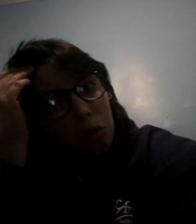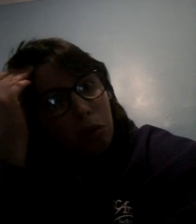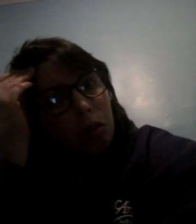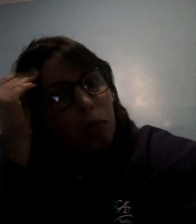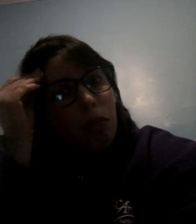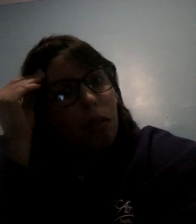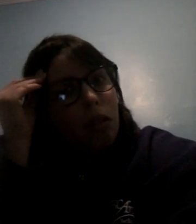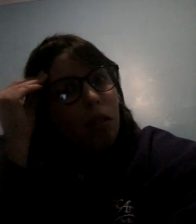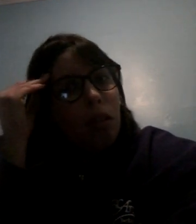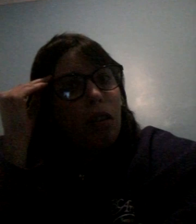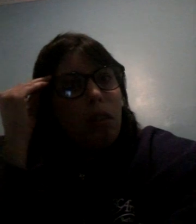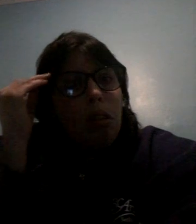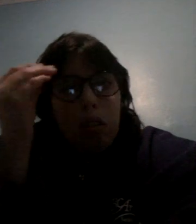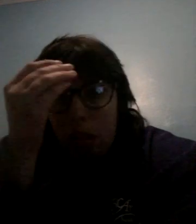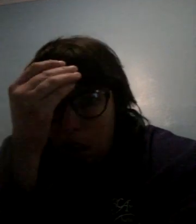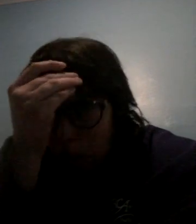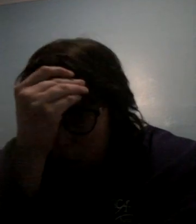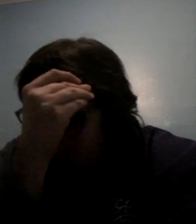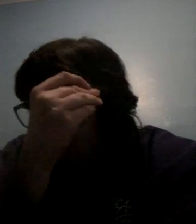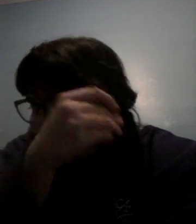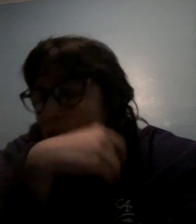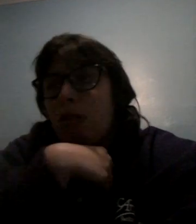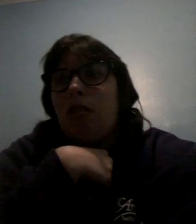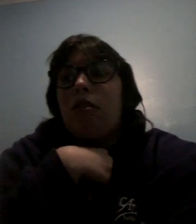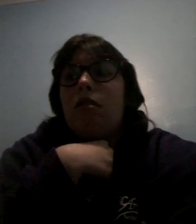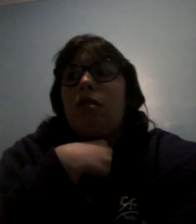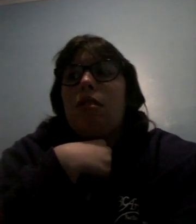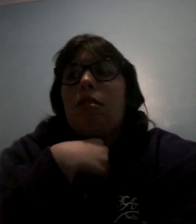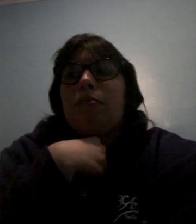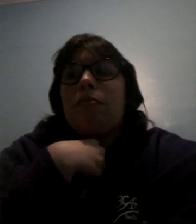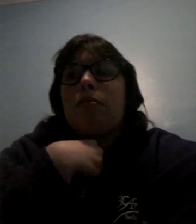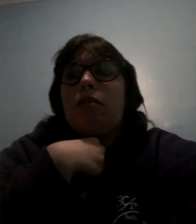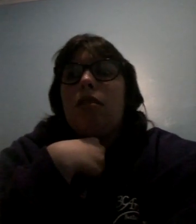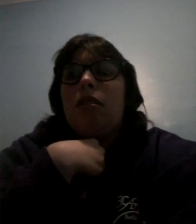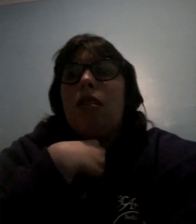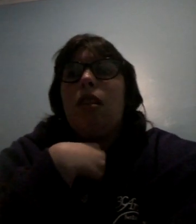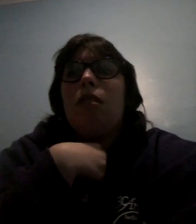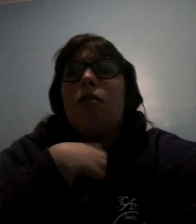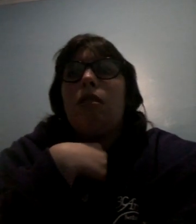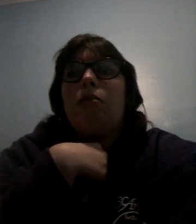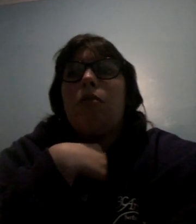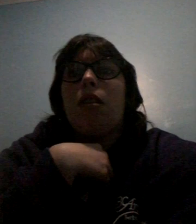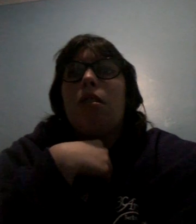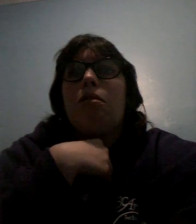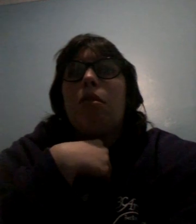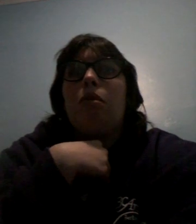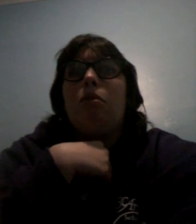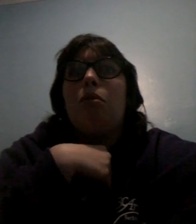and all that dress so I know um this coming week